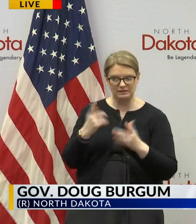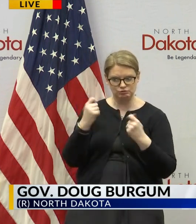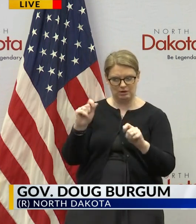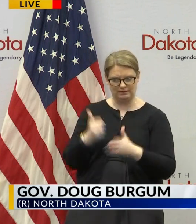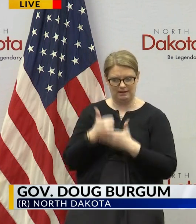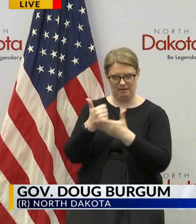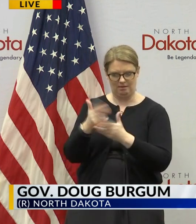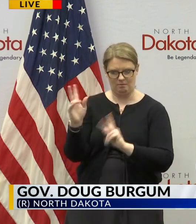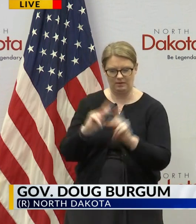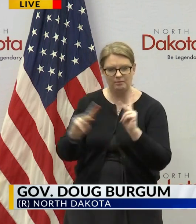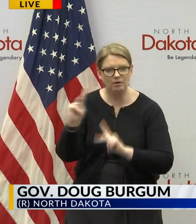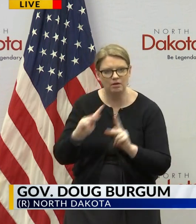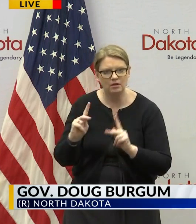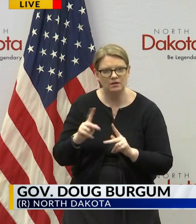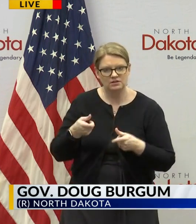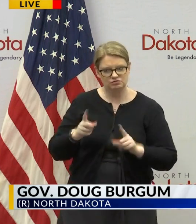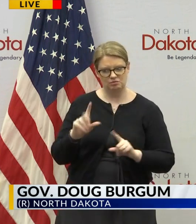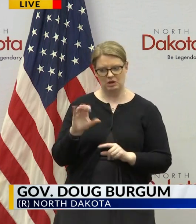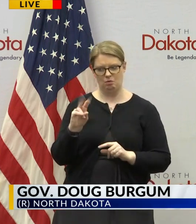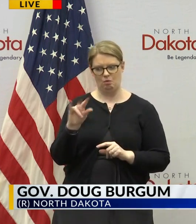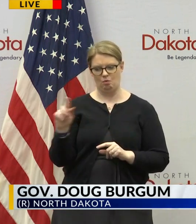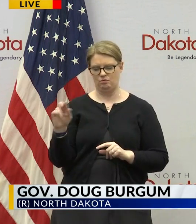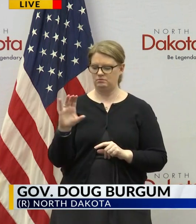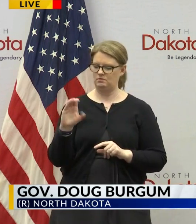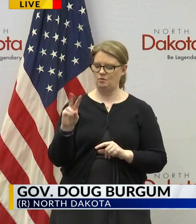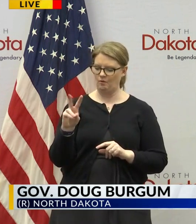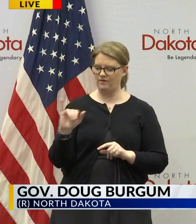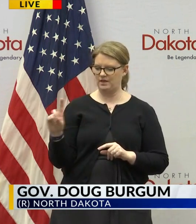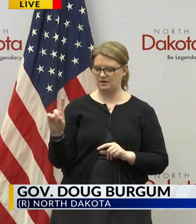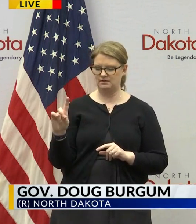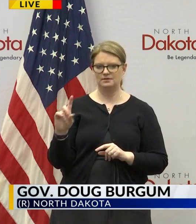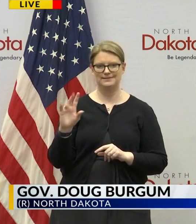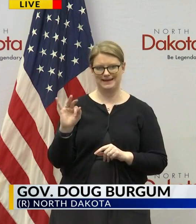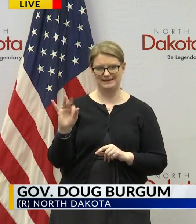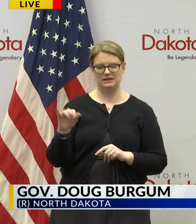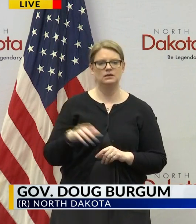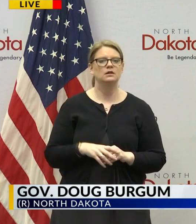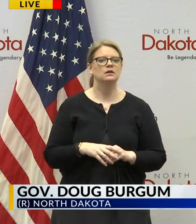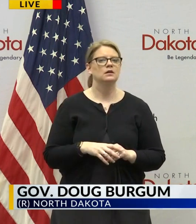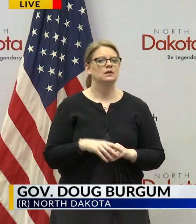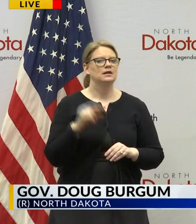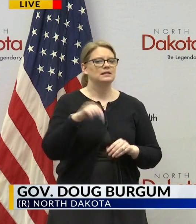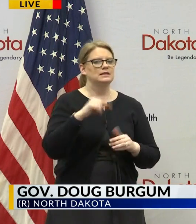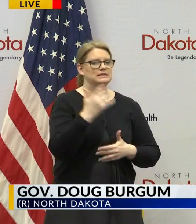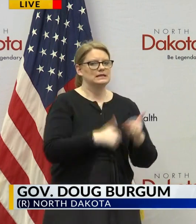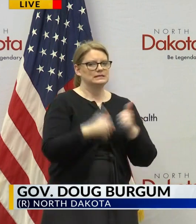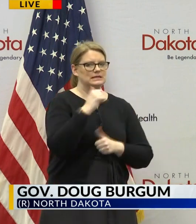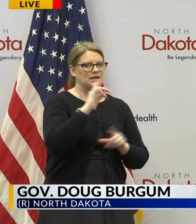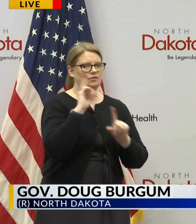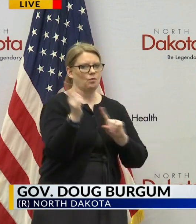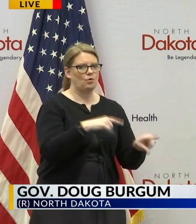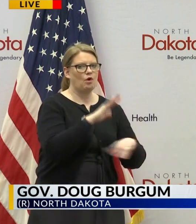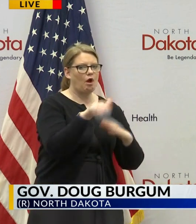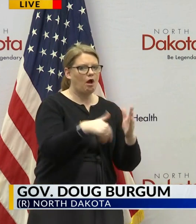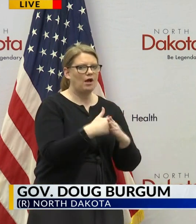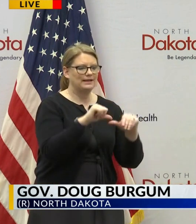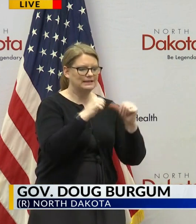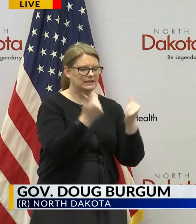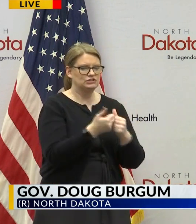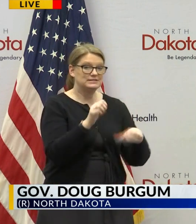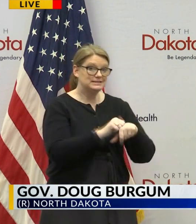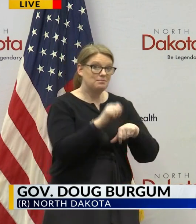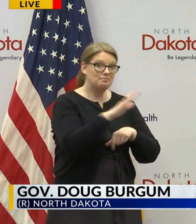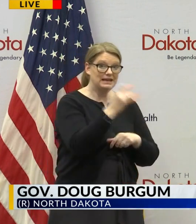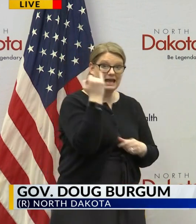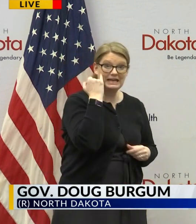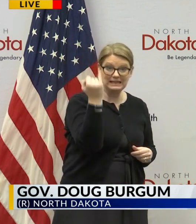this is a as part of this executive order we're asking that all agencies submit ideas